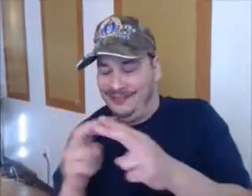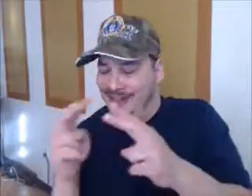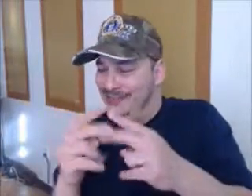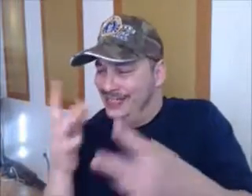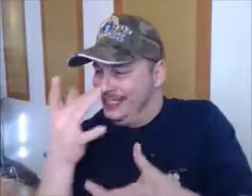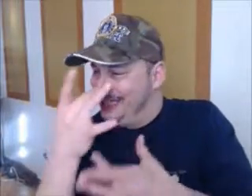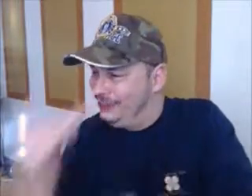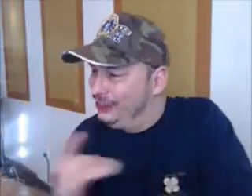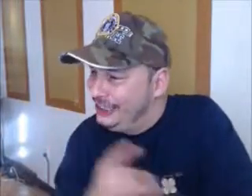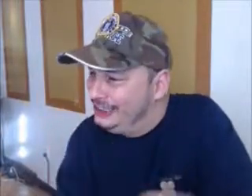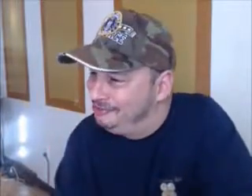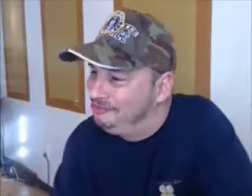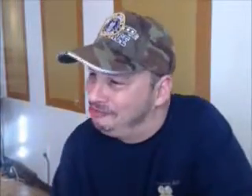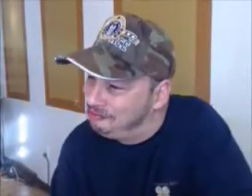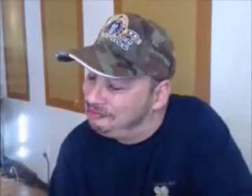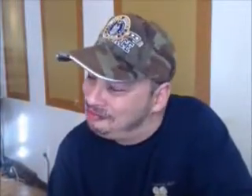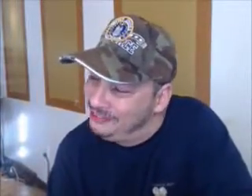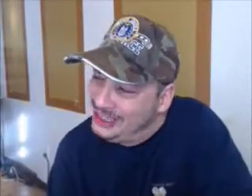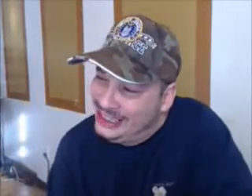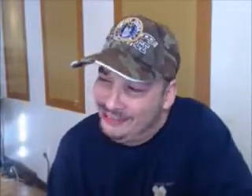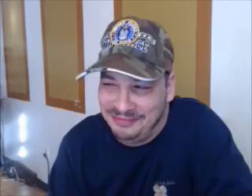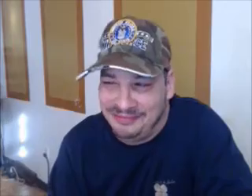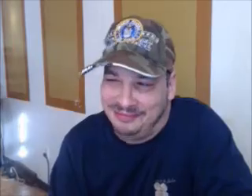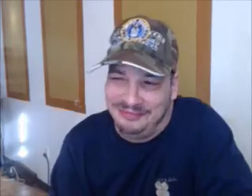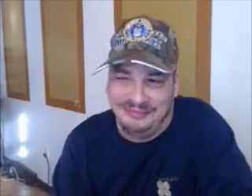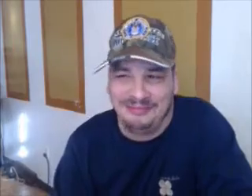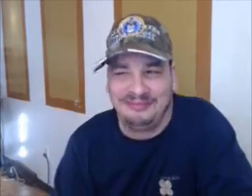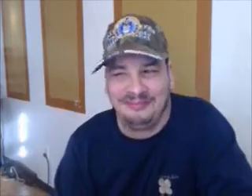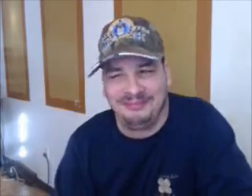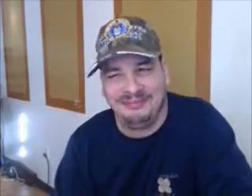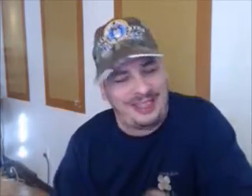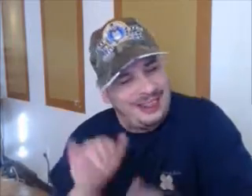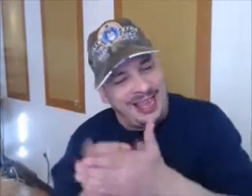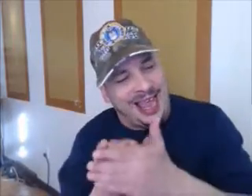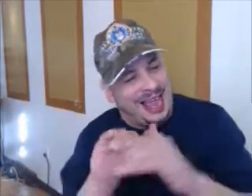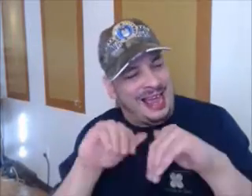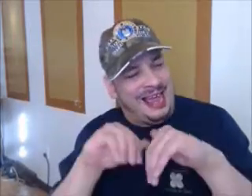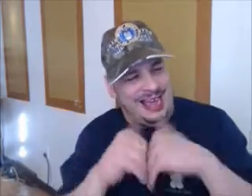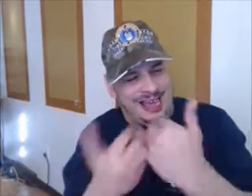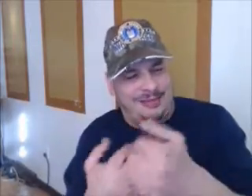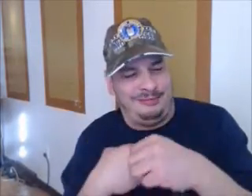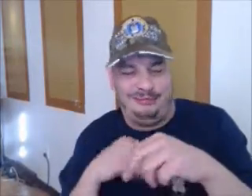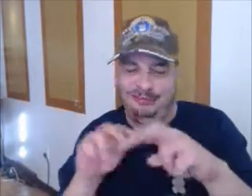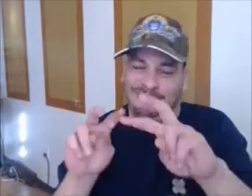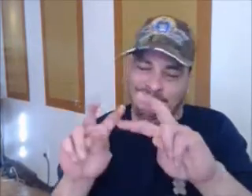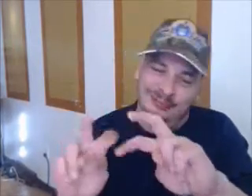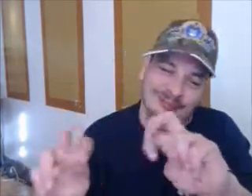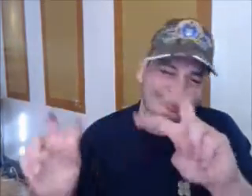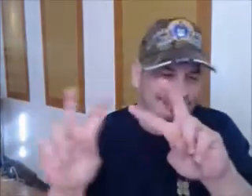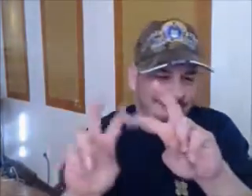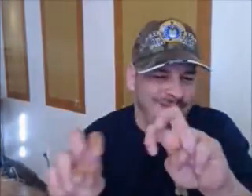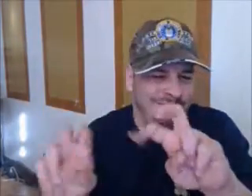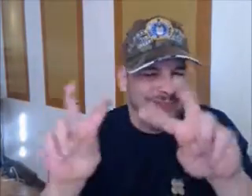I don't mind if we were packed, but you never know where the day would take you. I get three weeks until we see Kanye in these sensible shoes.